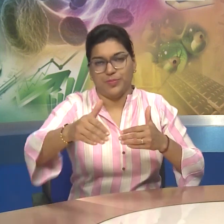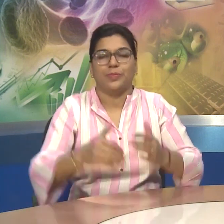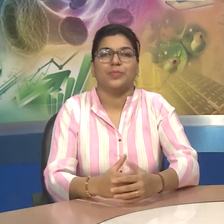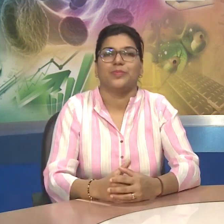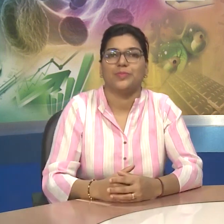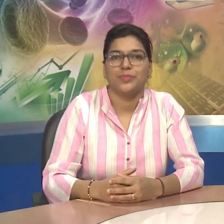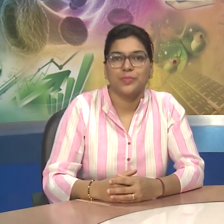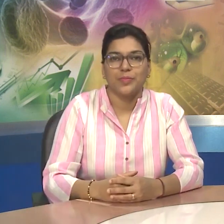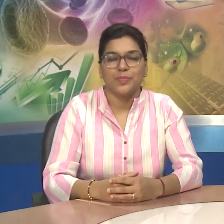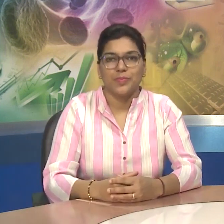let's begin